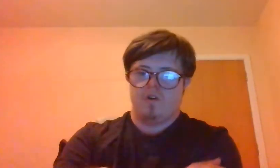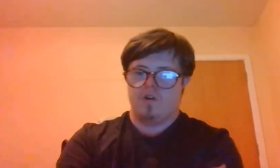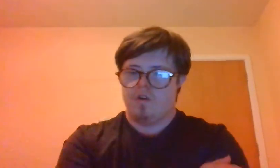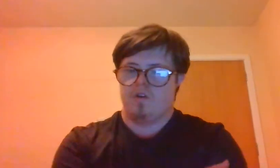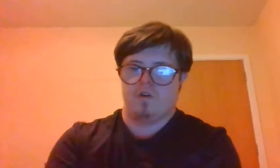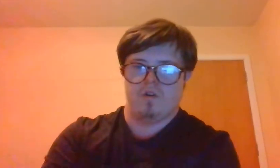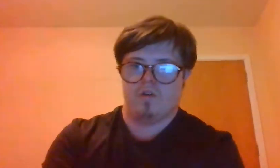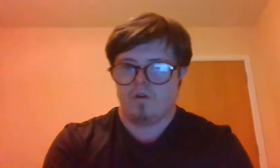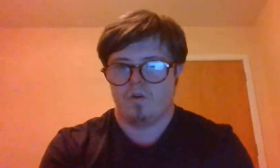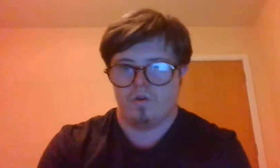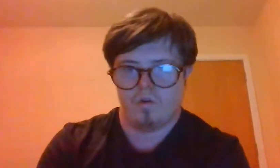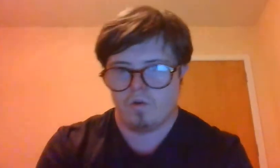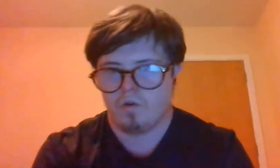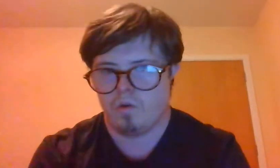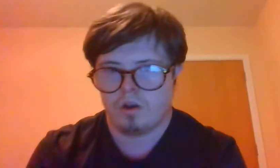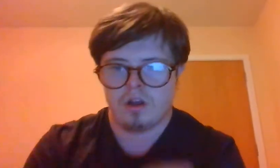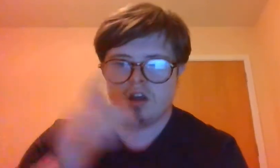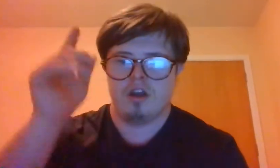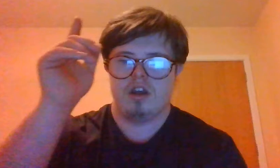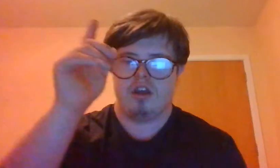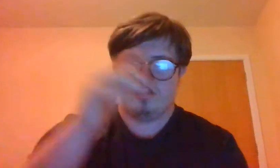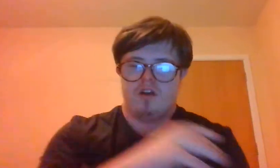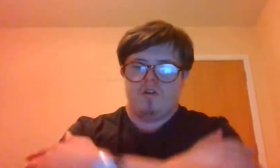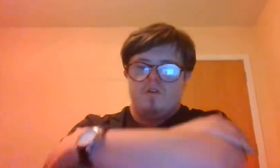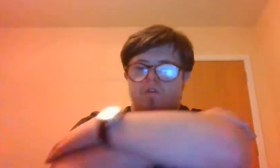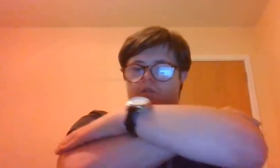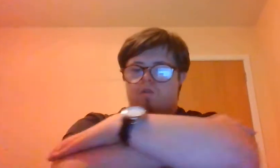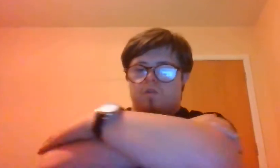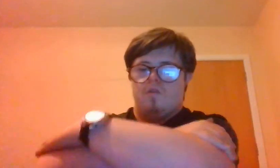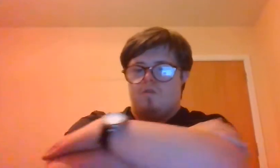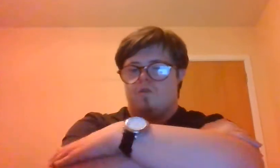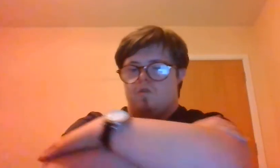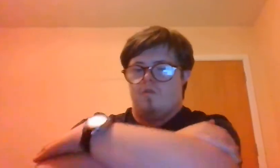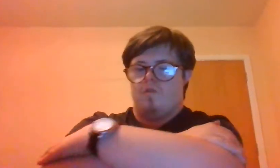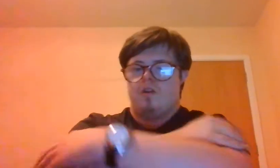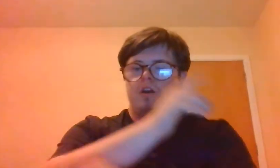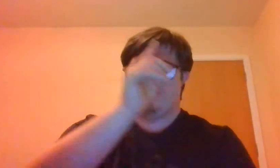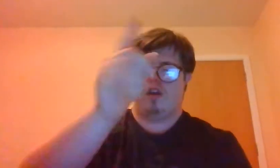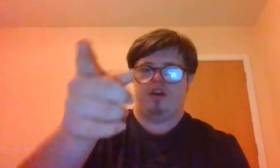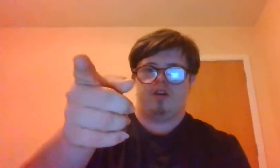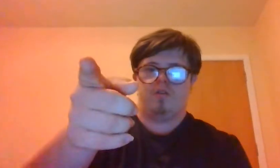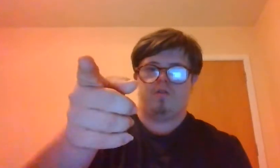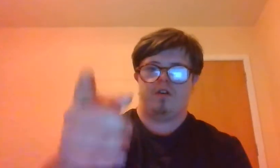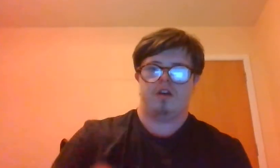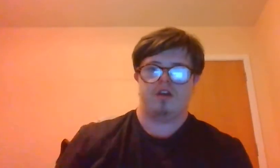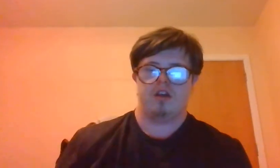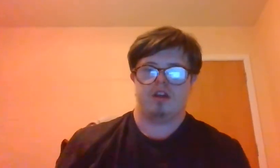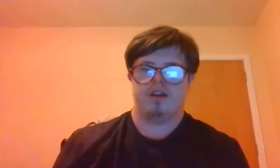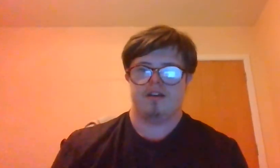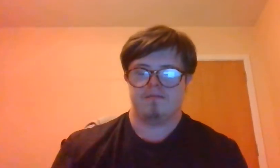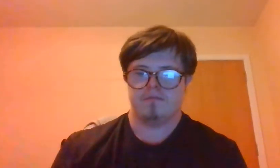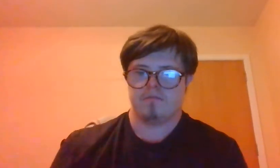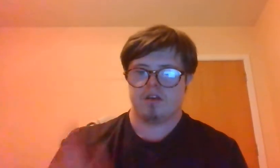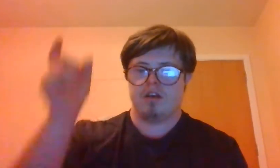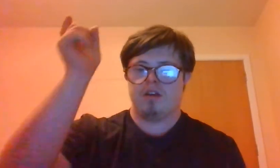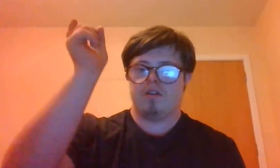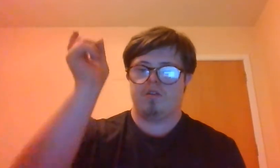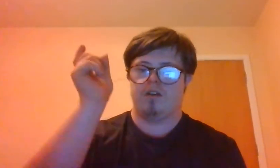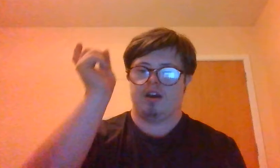you. Come on, you. still sans surprise. Let me hold you. Come